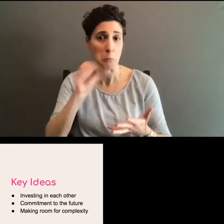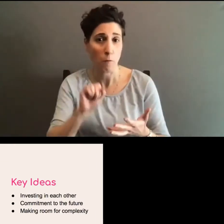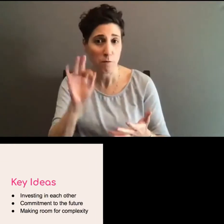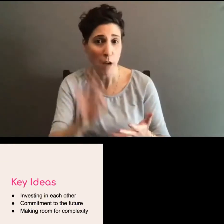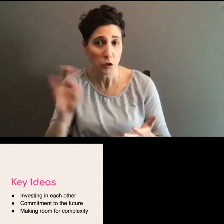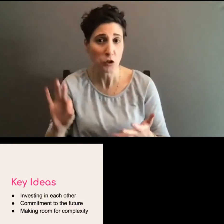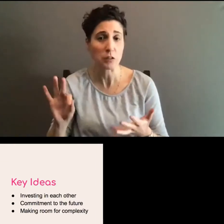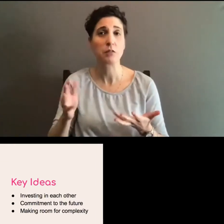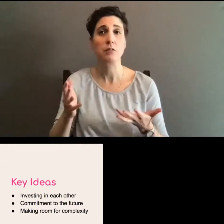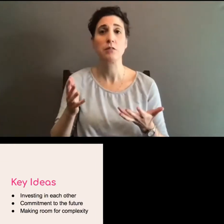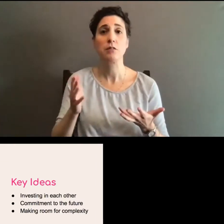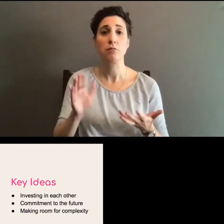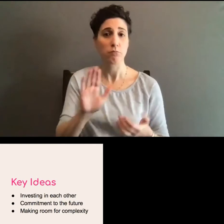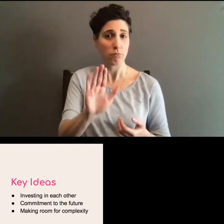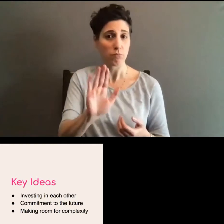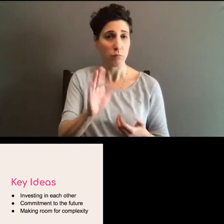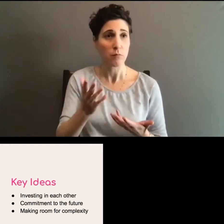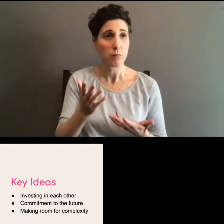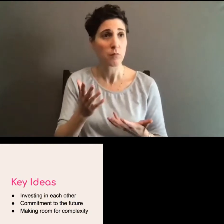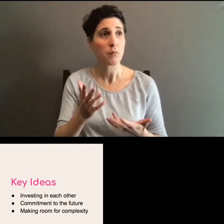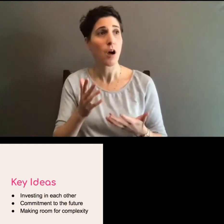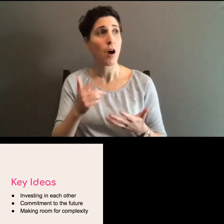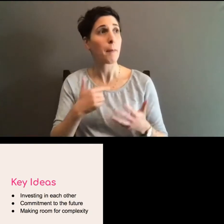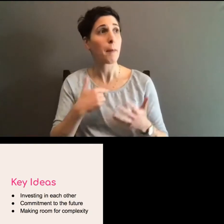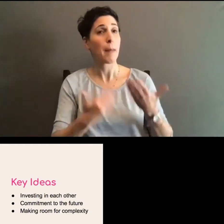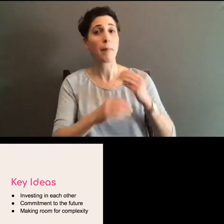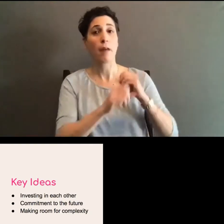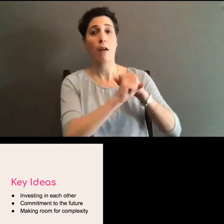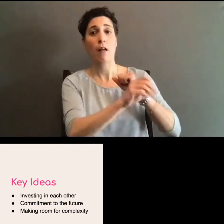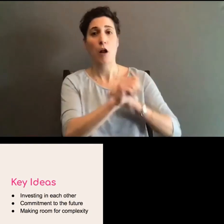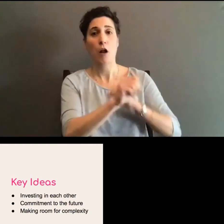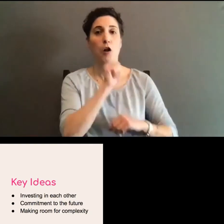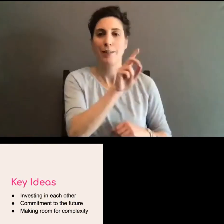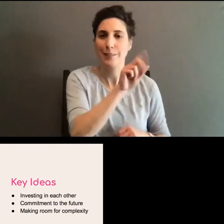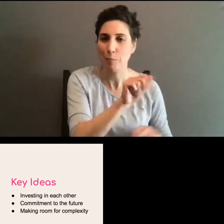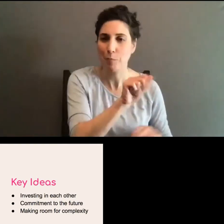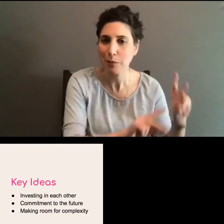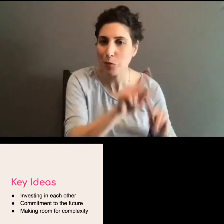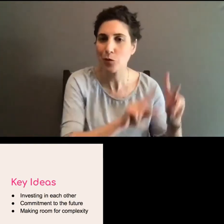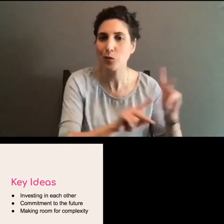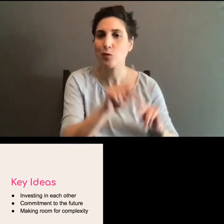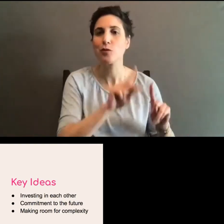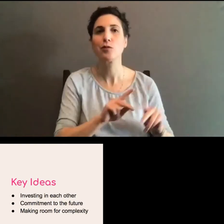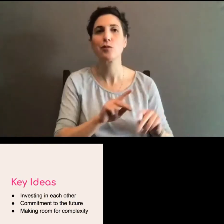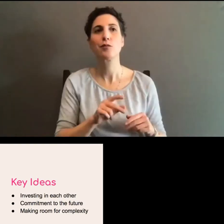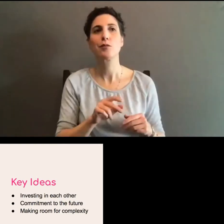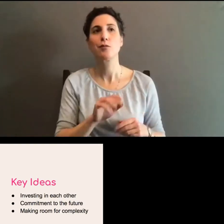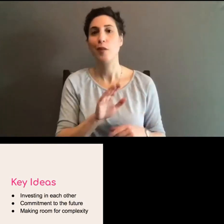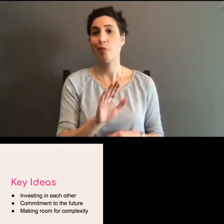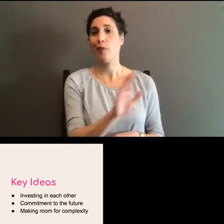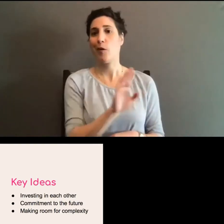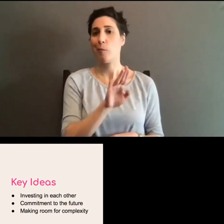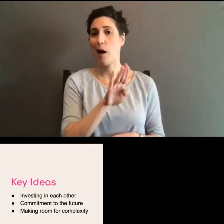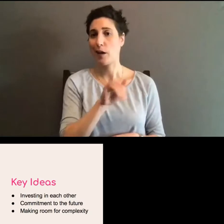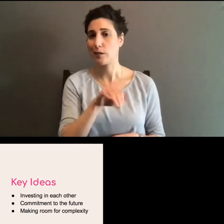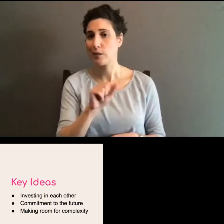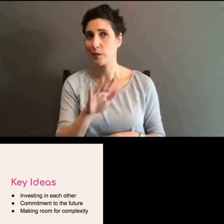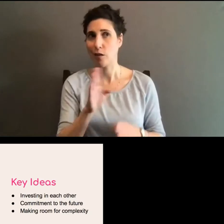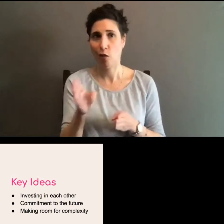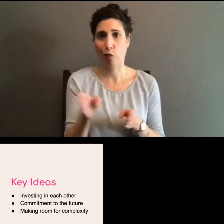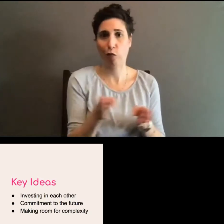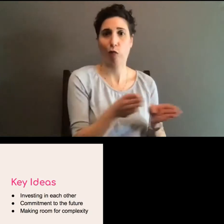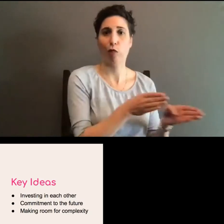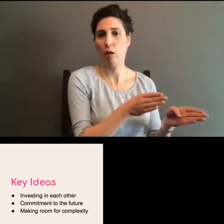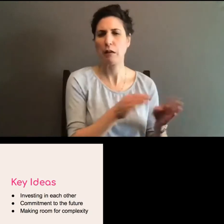targeting it towards non-disabled people, um, and, and their biases? This I find is a very relevant